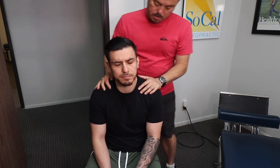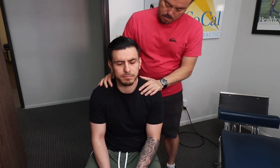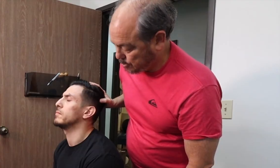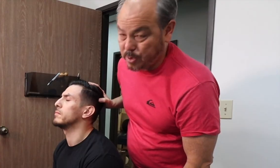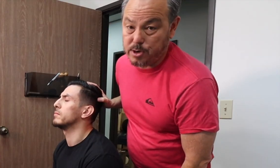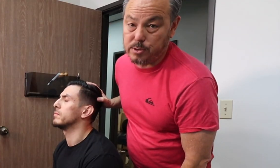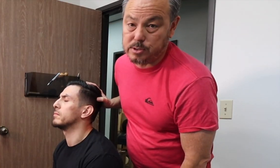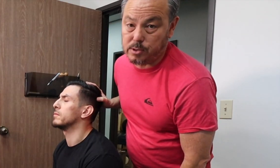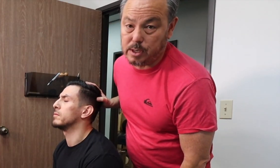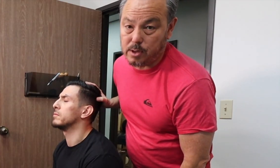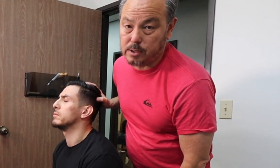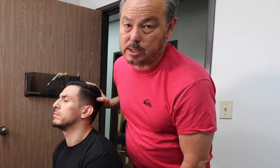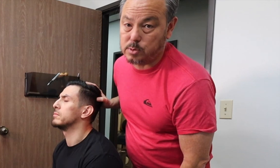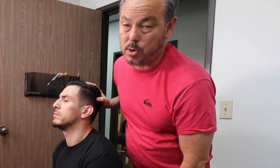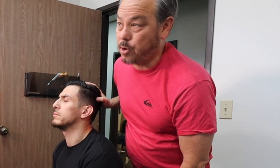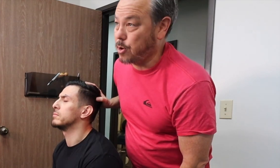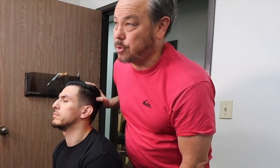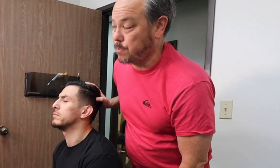Keeps wanting to do this all day long. That's what's hurting him.